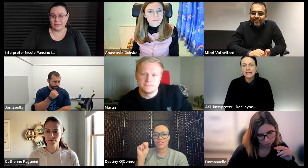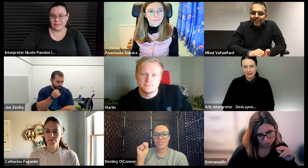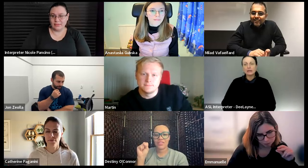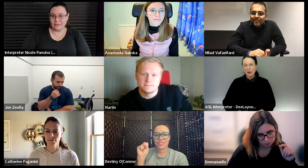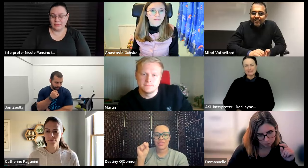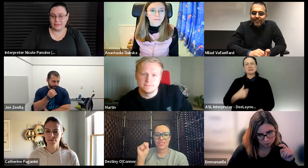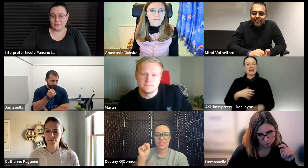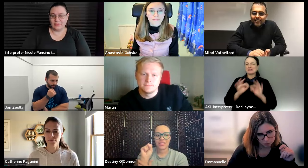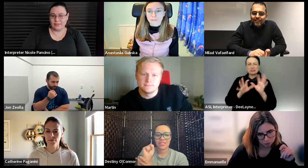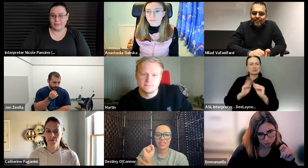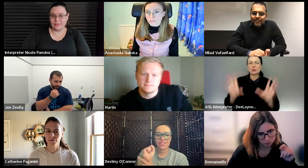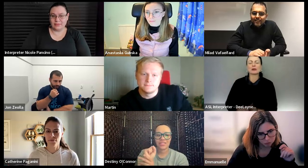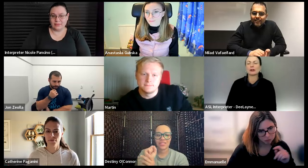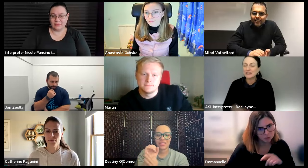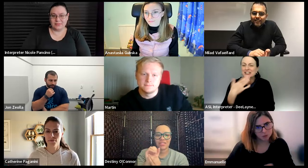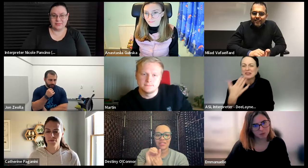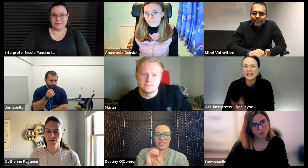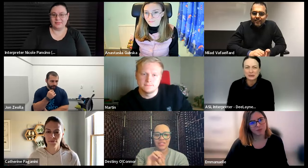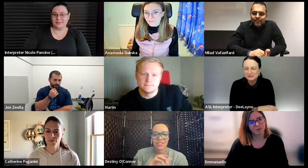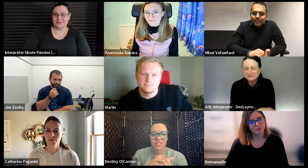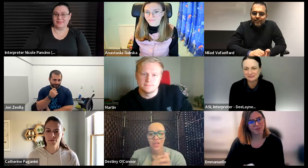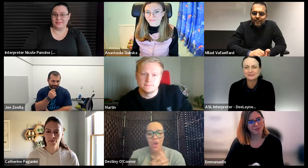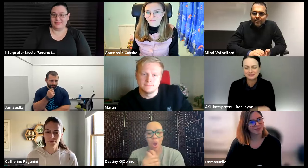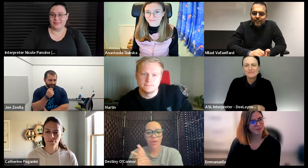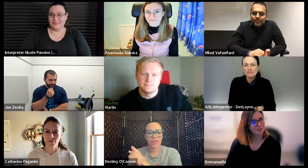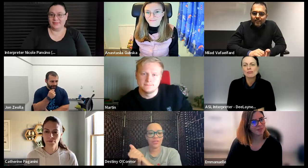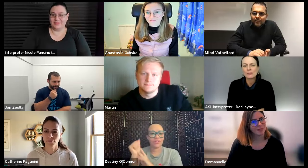yeah it wins okay it just was termed clarification thank you